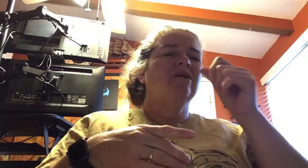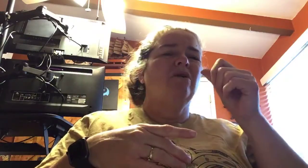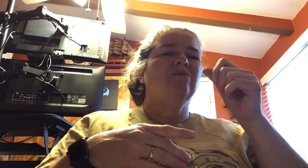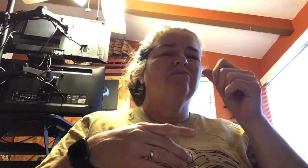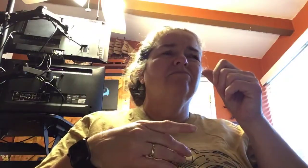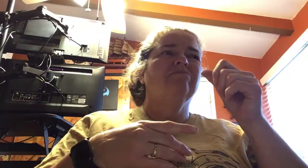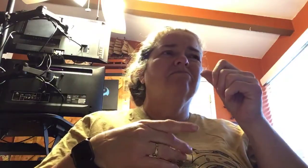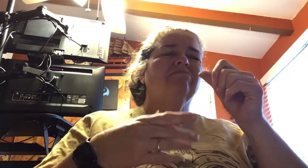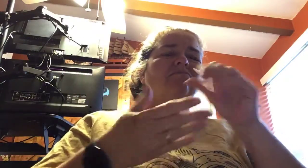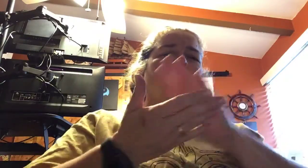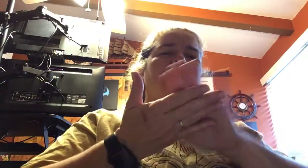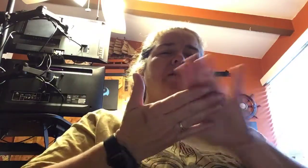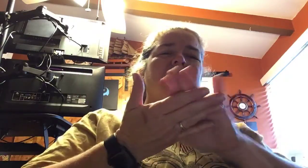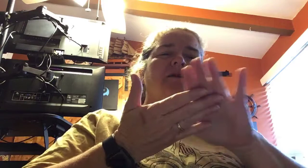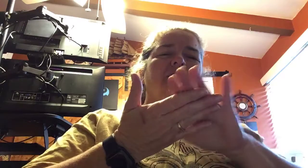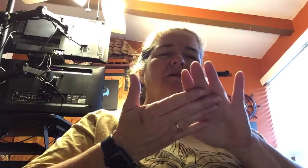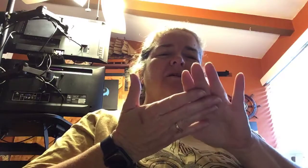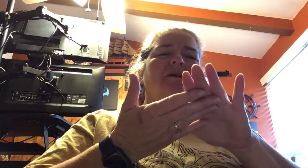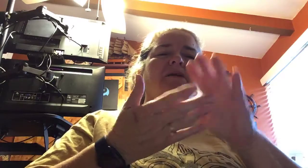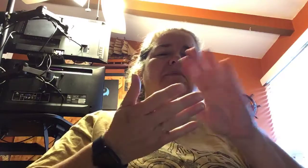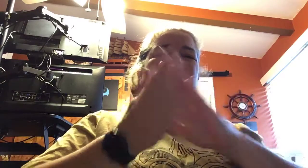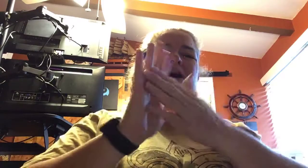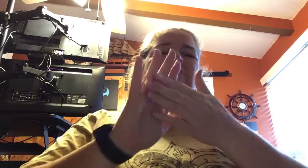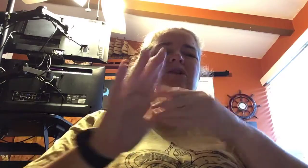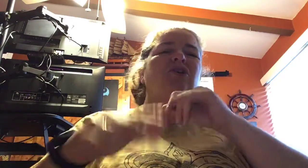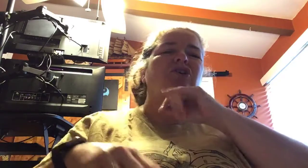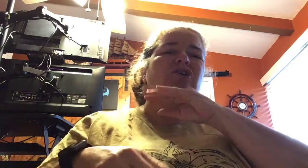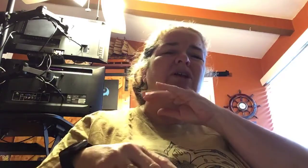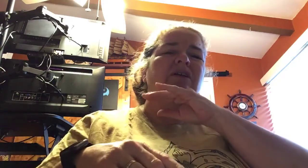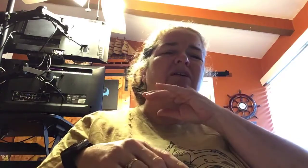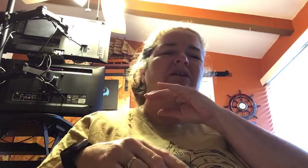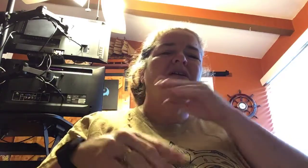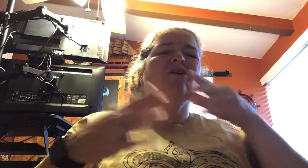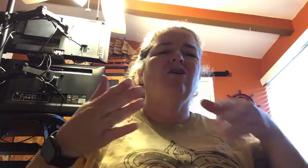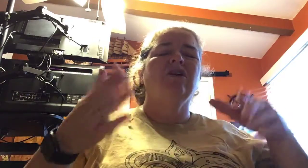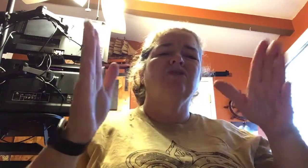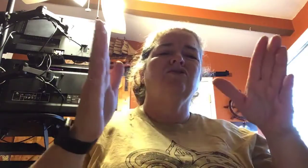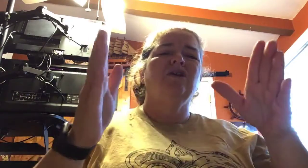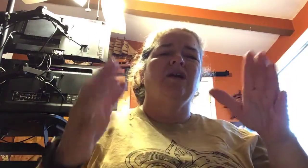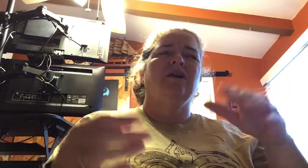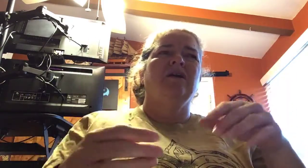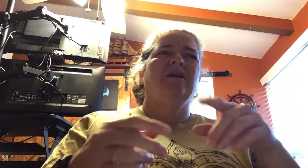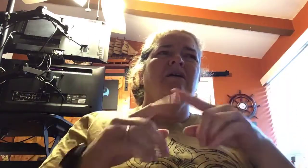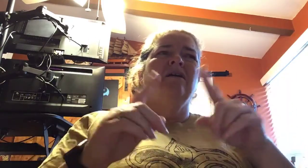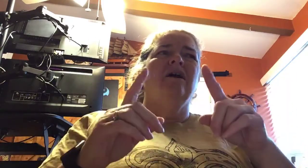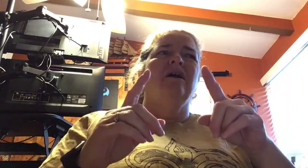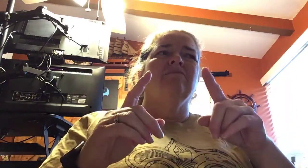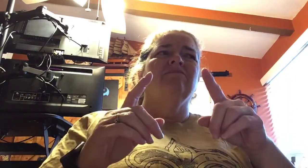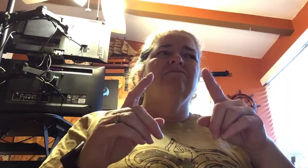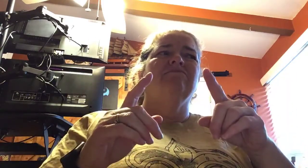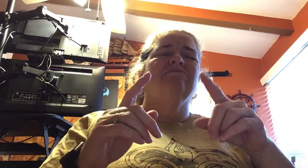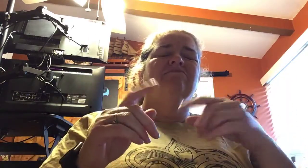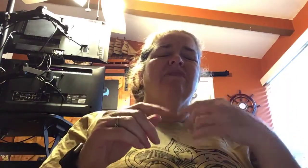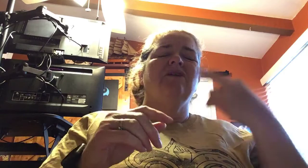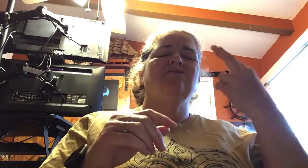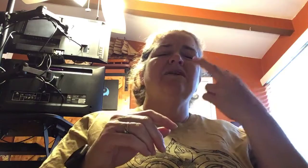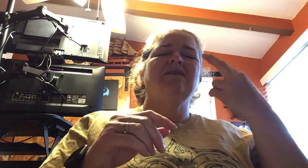don't clean. It becomes dirty on the street. And I realize